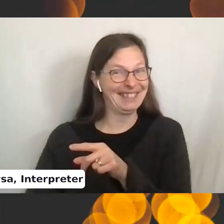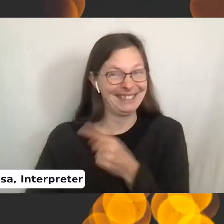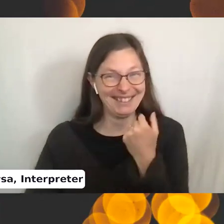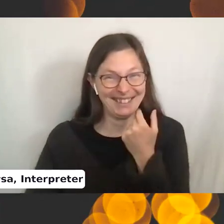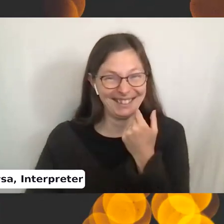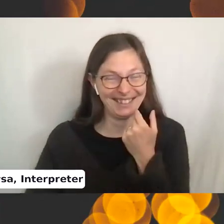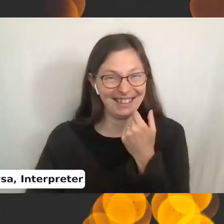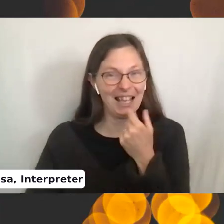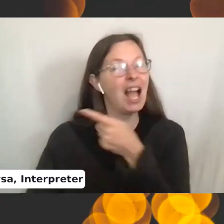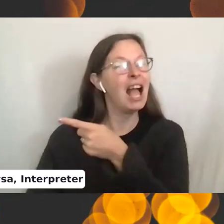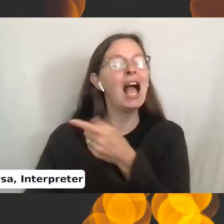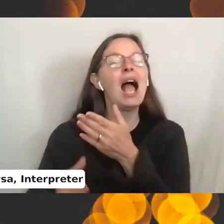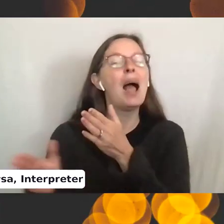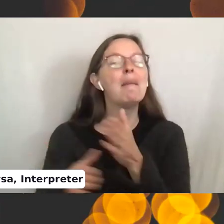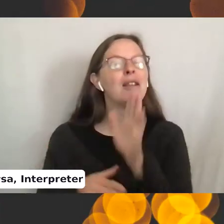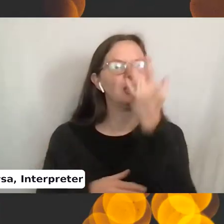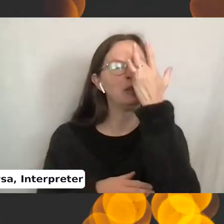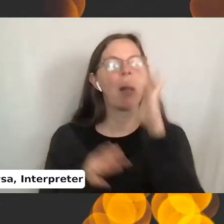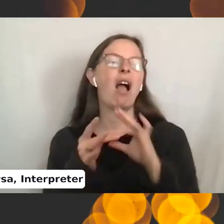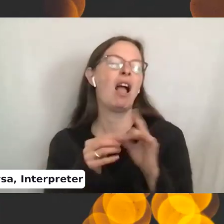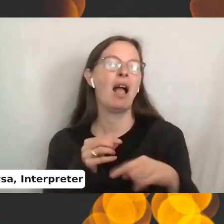He was going to make a smart comment about math. I know he was.